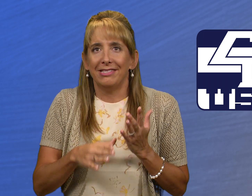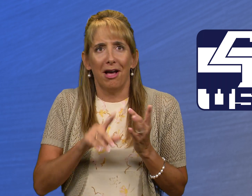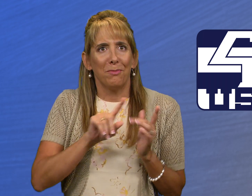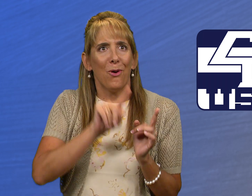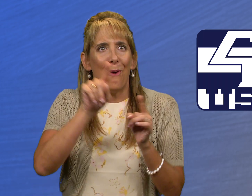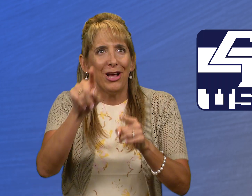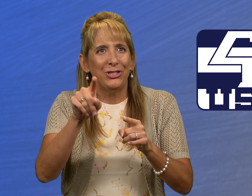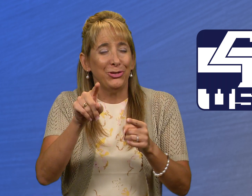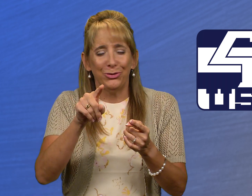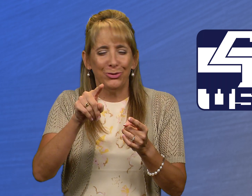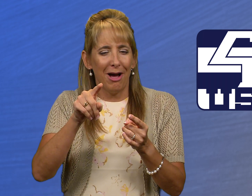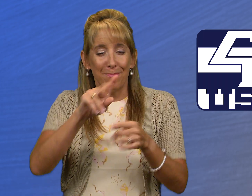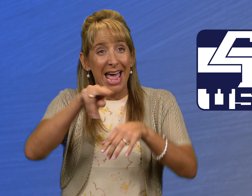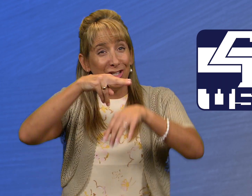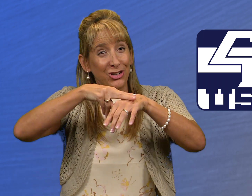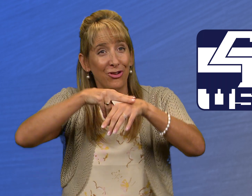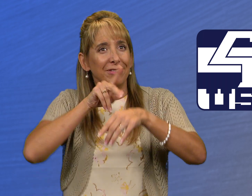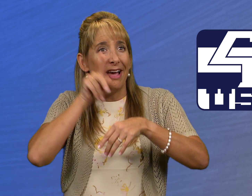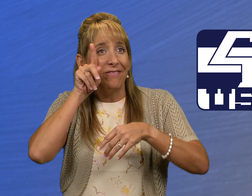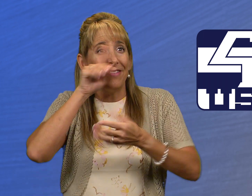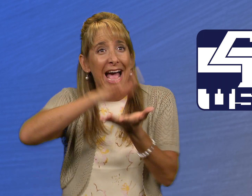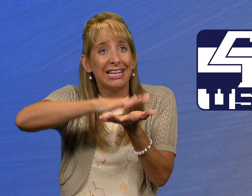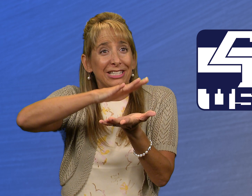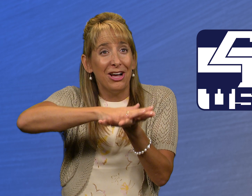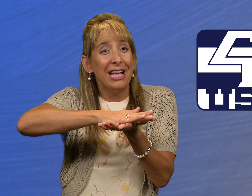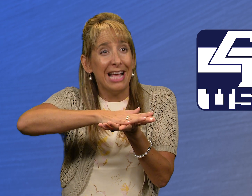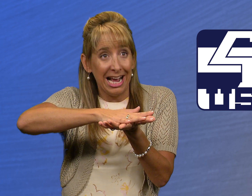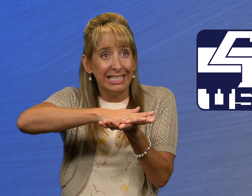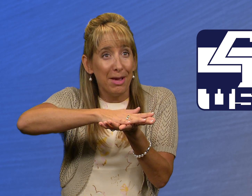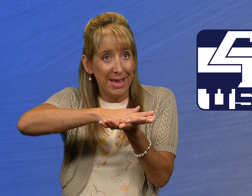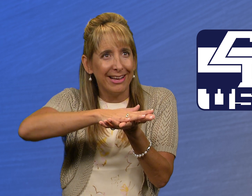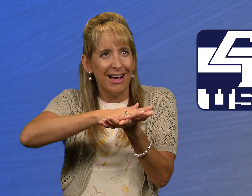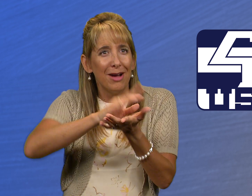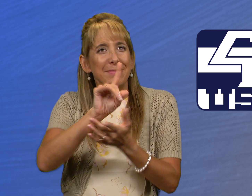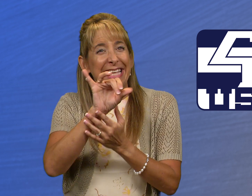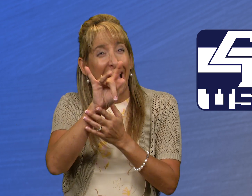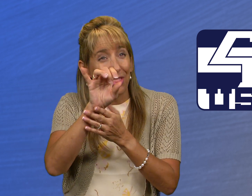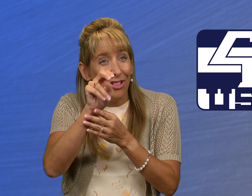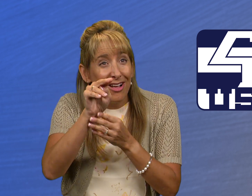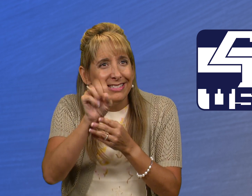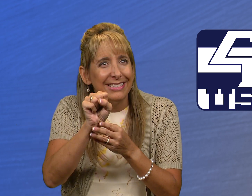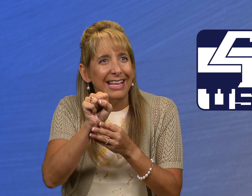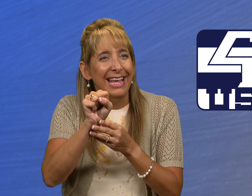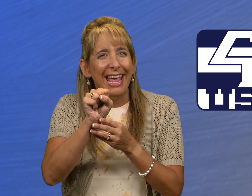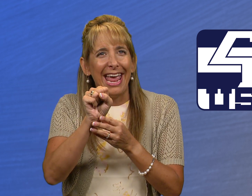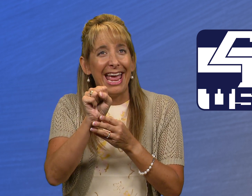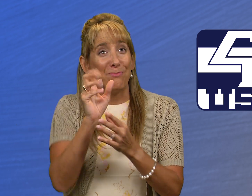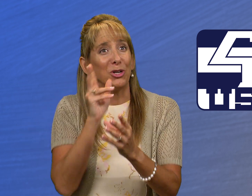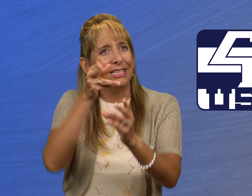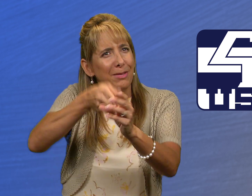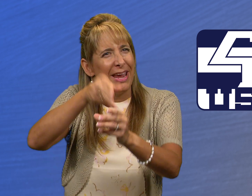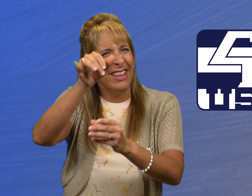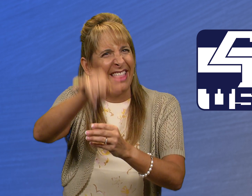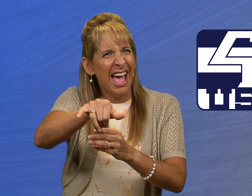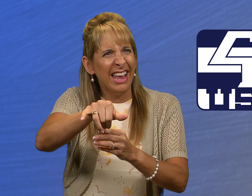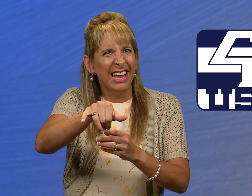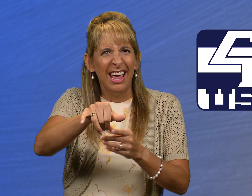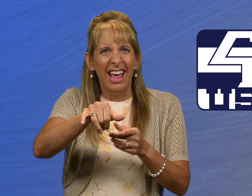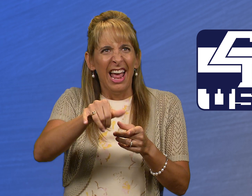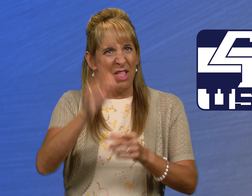go on to national deaf academic decathlons and participate in that, and